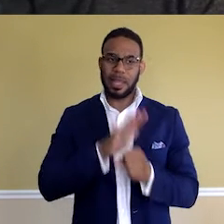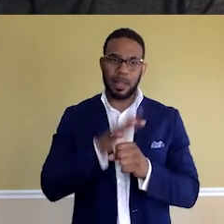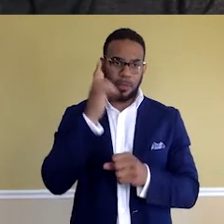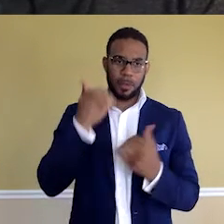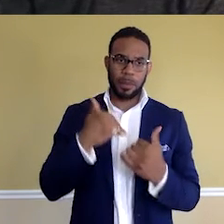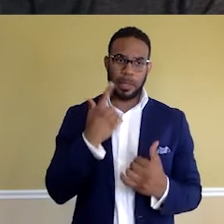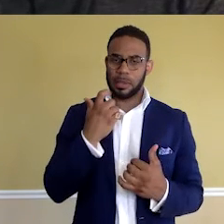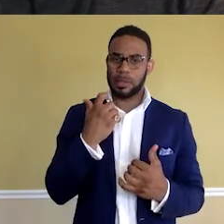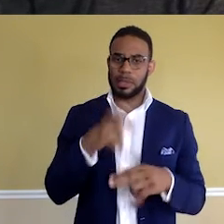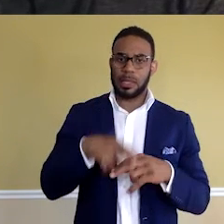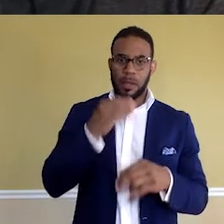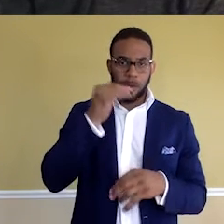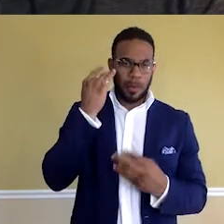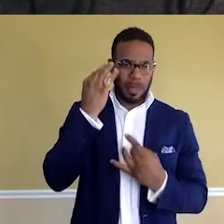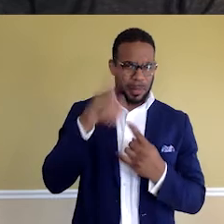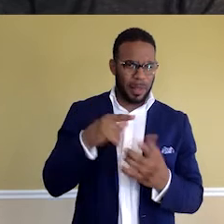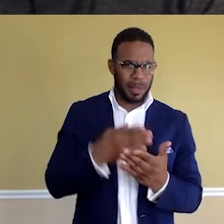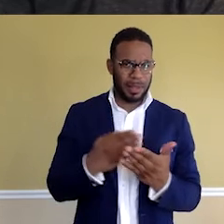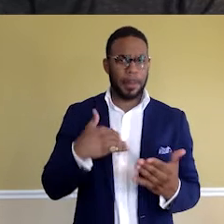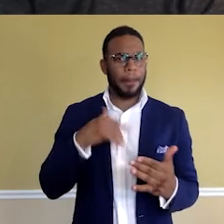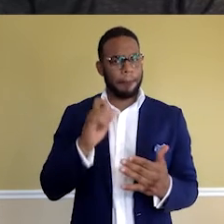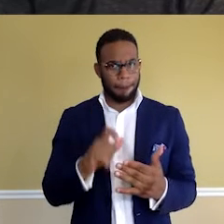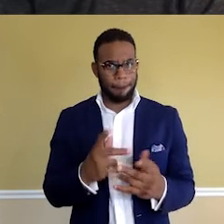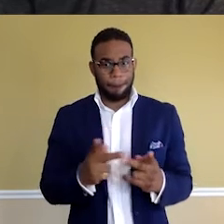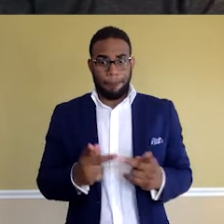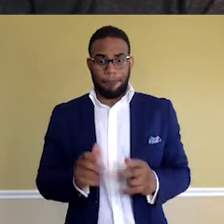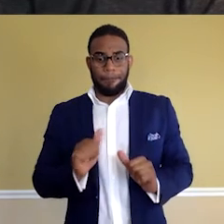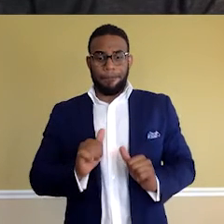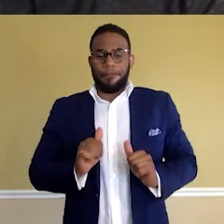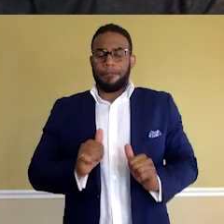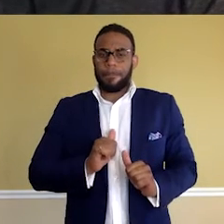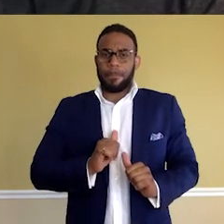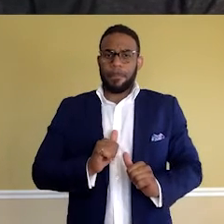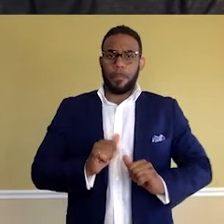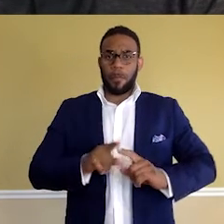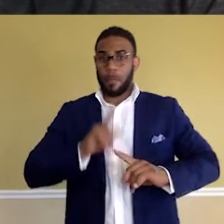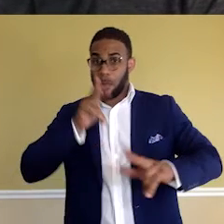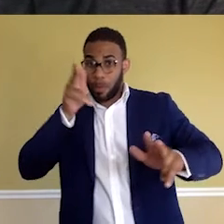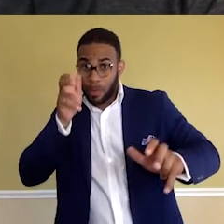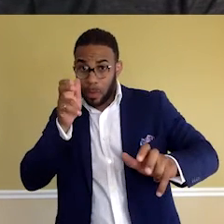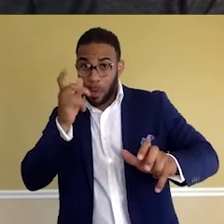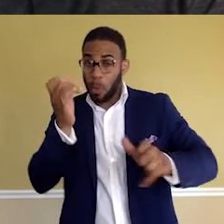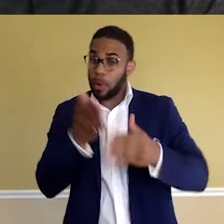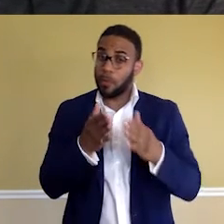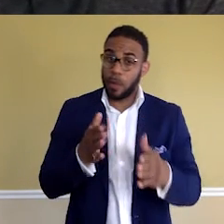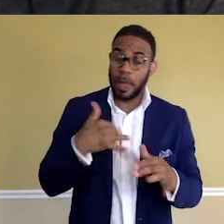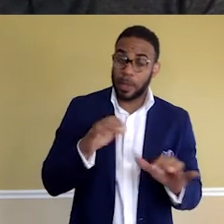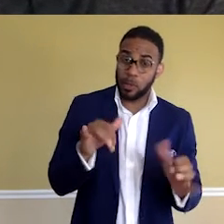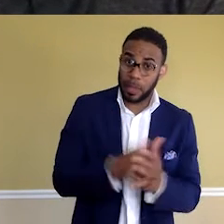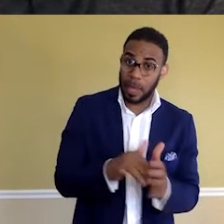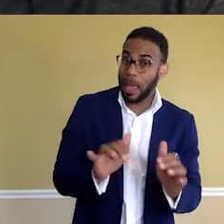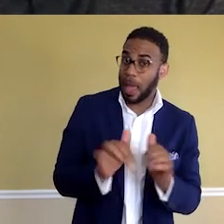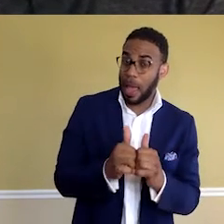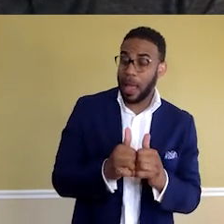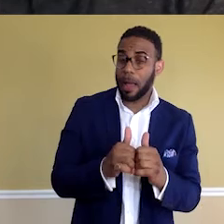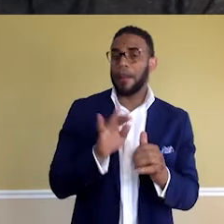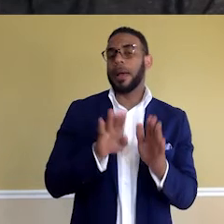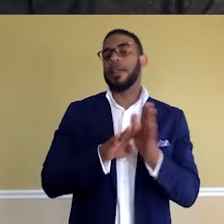sit at home and think about those things. I have to position myself to be heard. And one of the ways that I can do that is by developing a rock